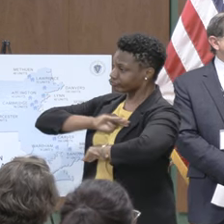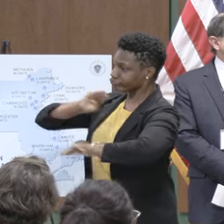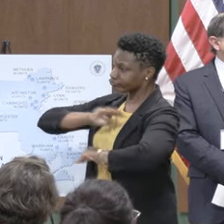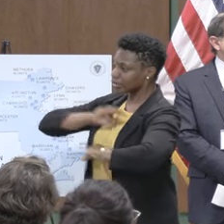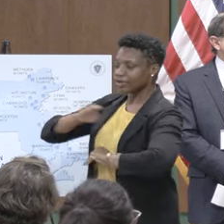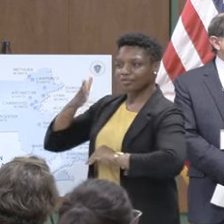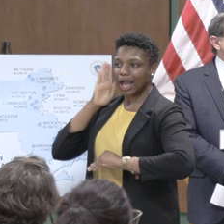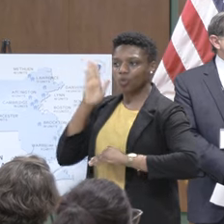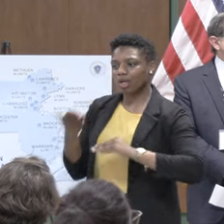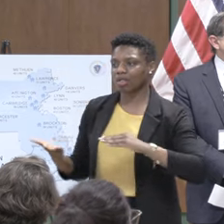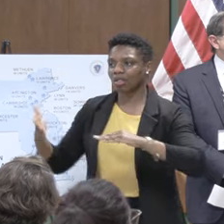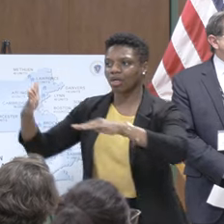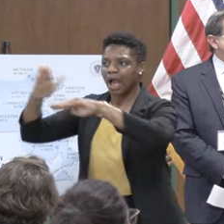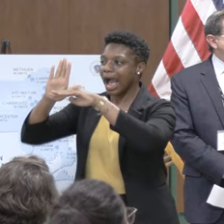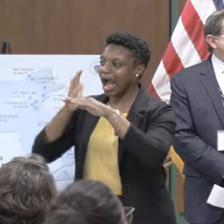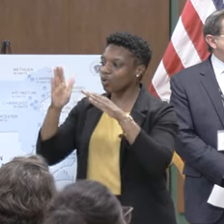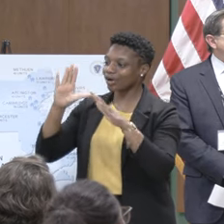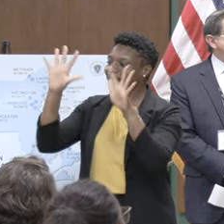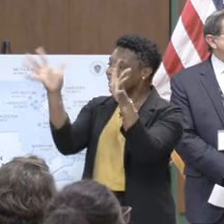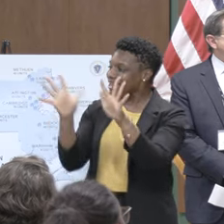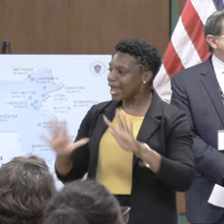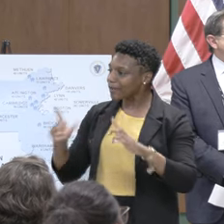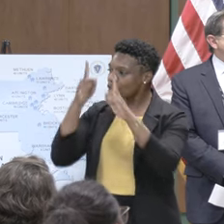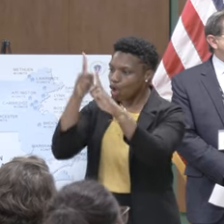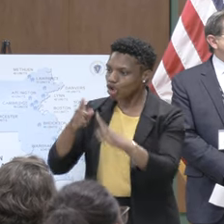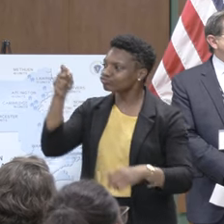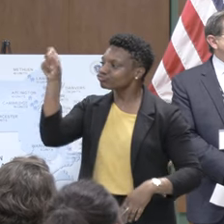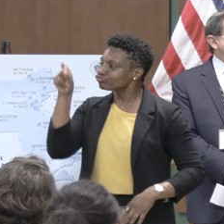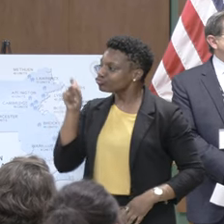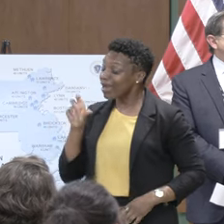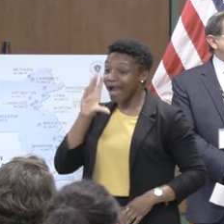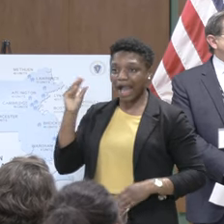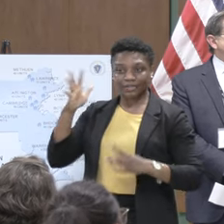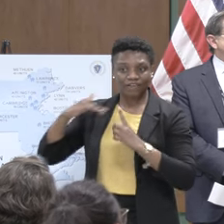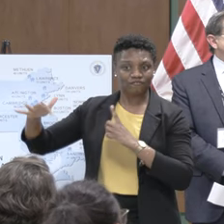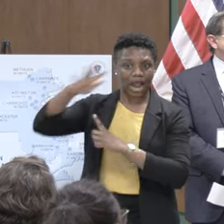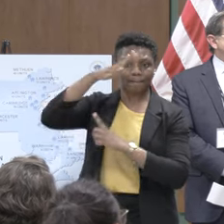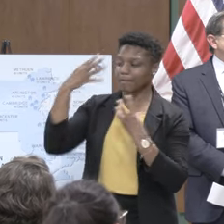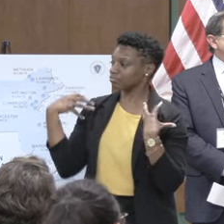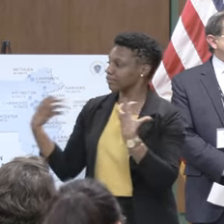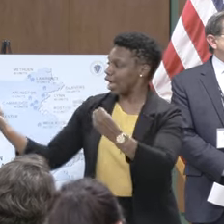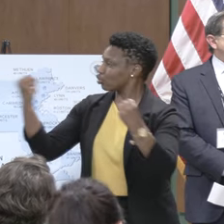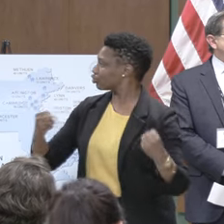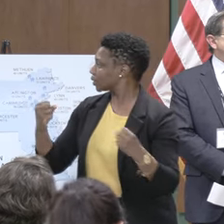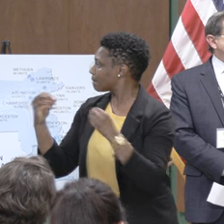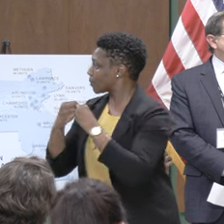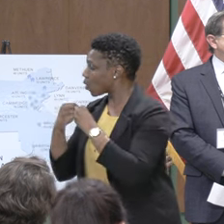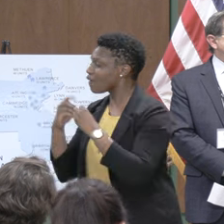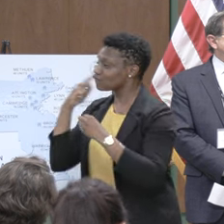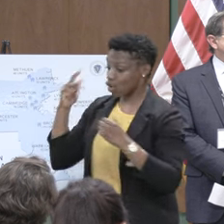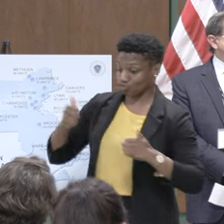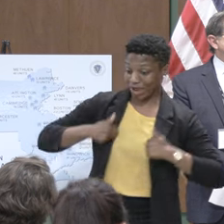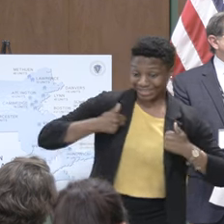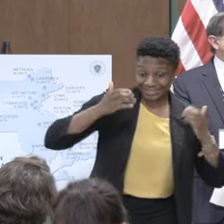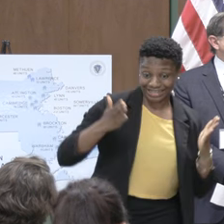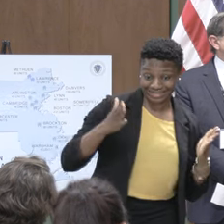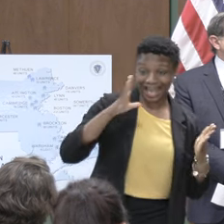climate goals as well and importantly create a healthier environment for residents and communities